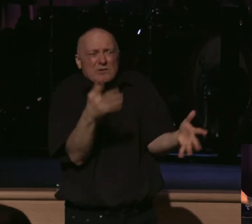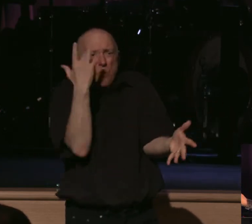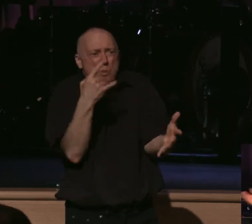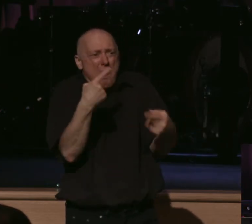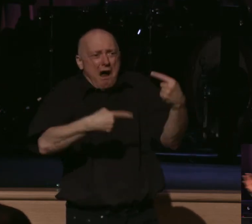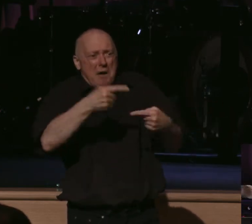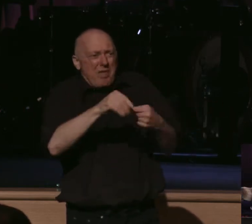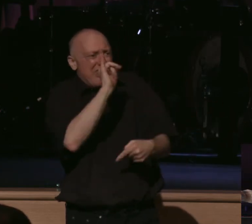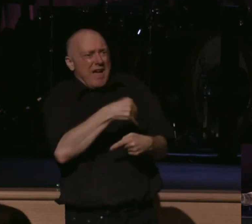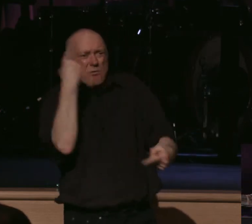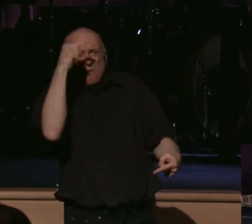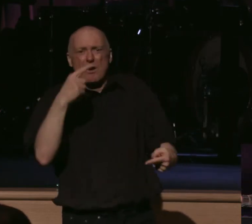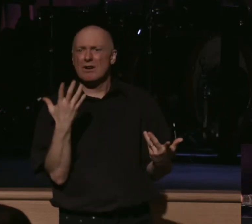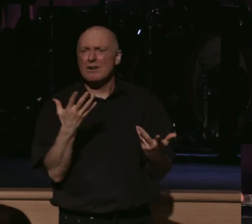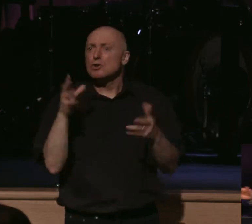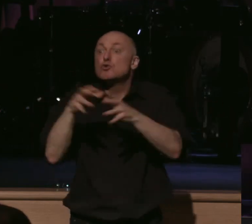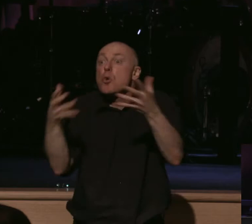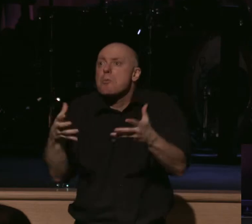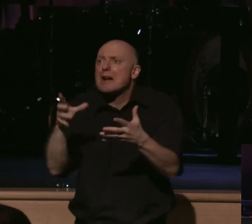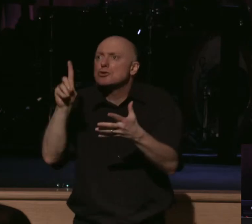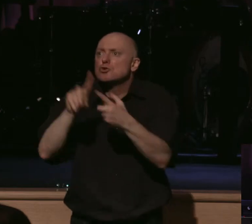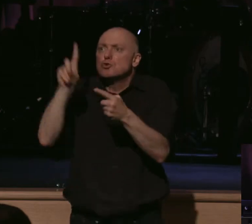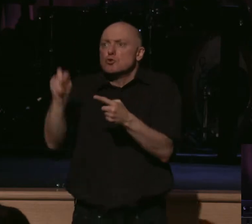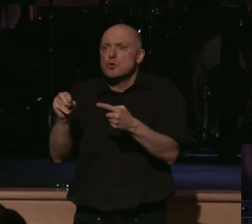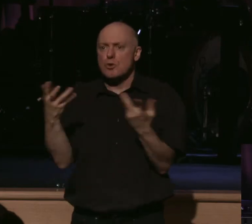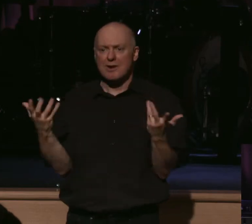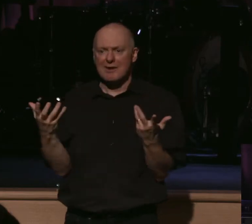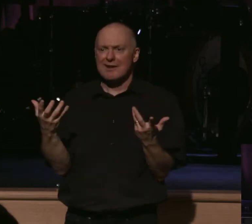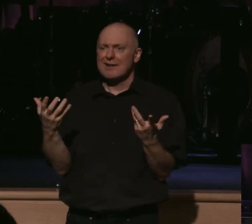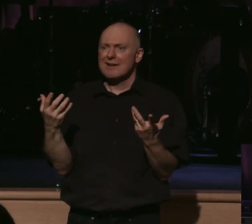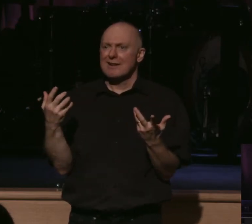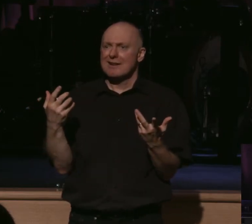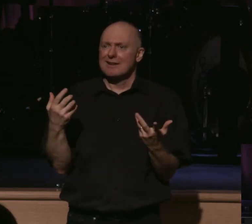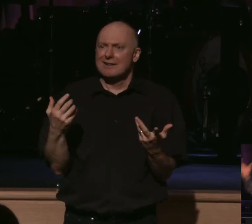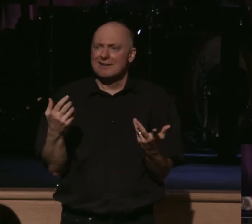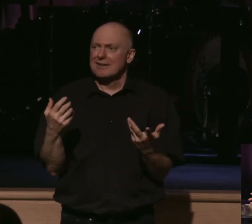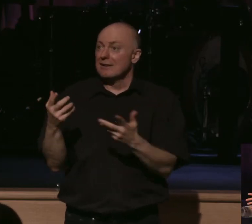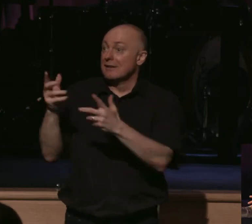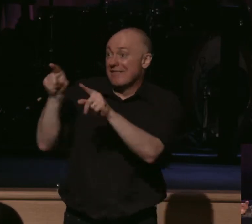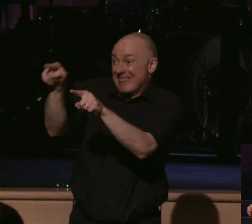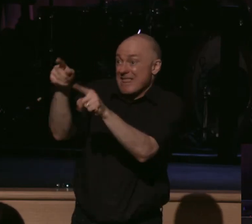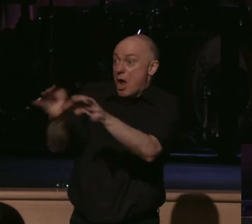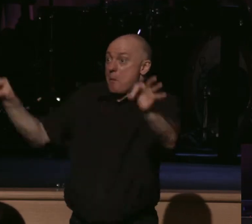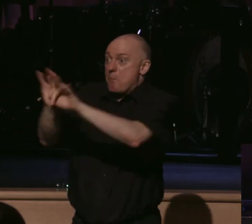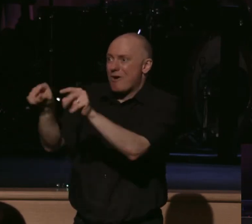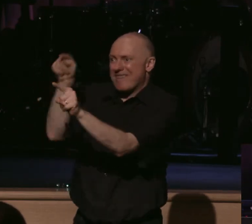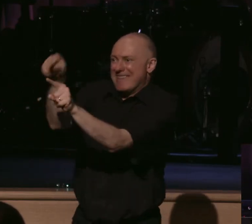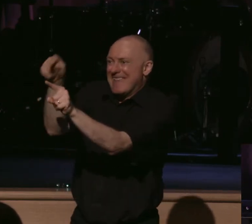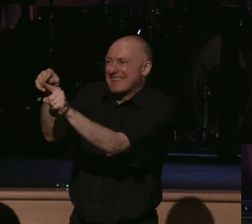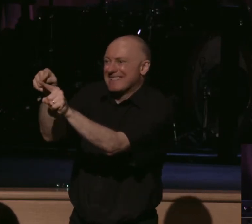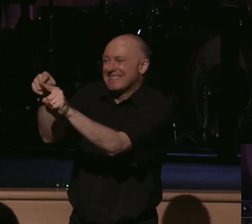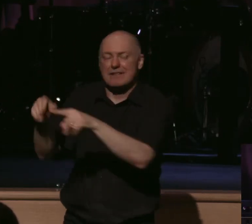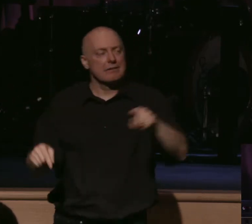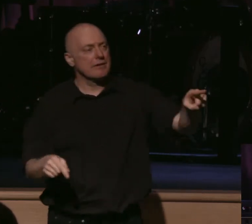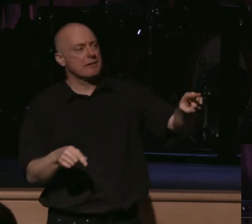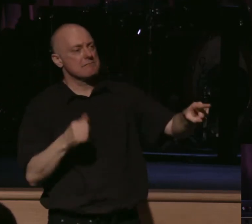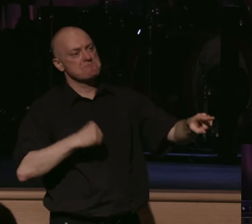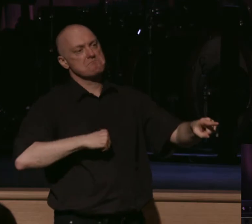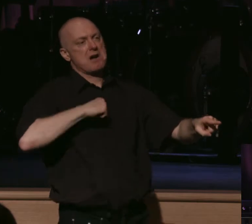There's too much to do. There's too much passion to be placed in things that actually matter than appeasing to someone's pride so that they can be the